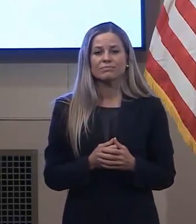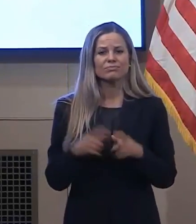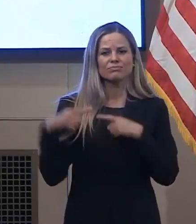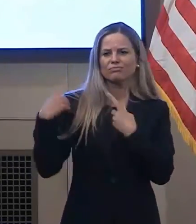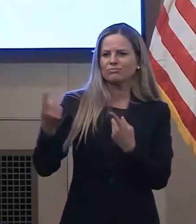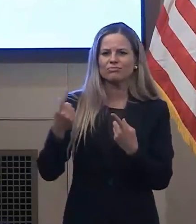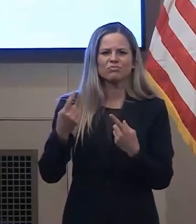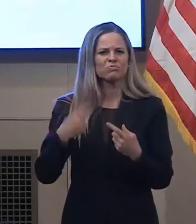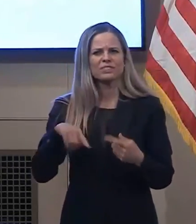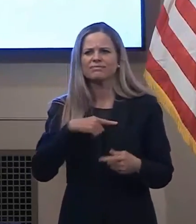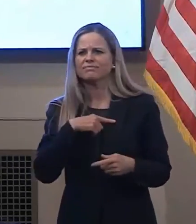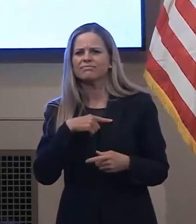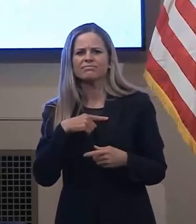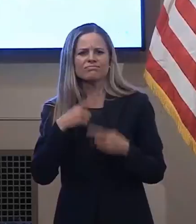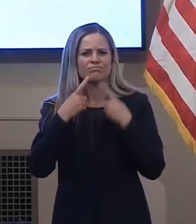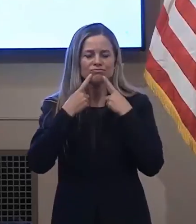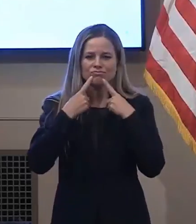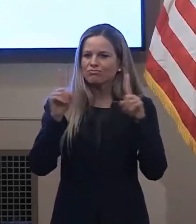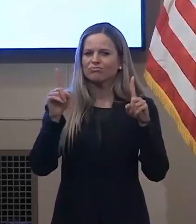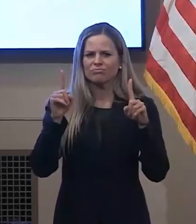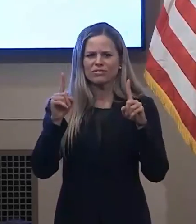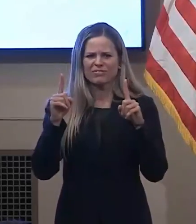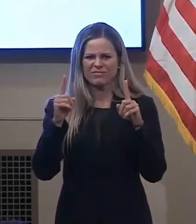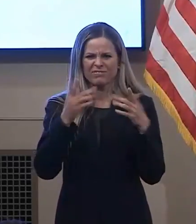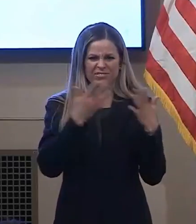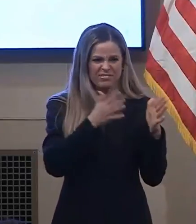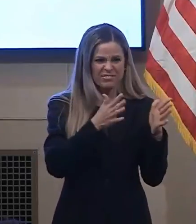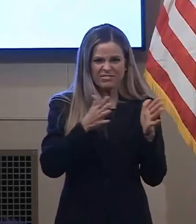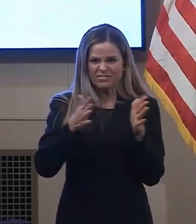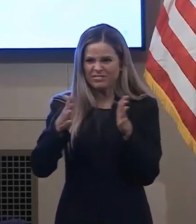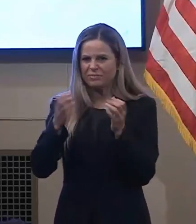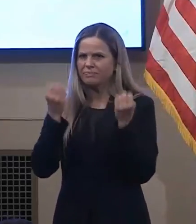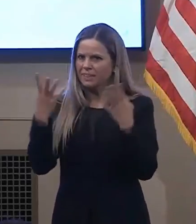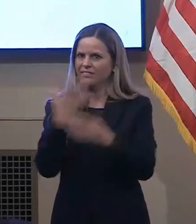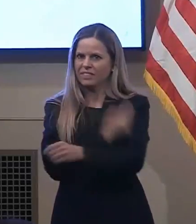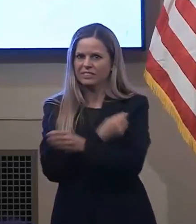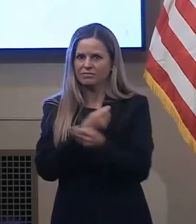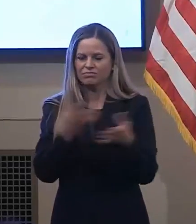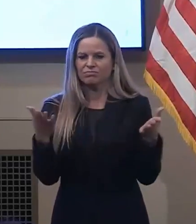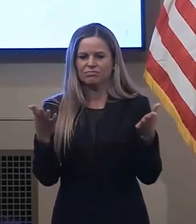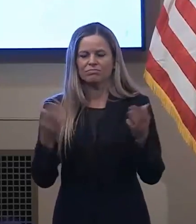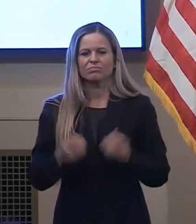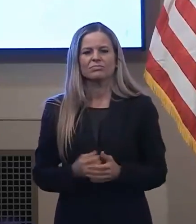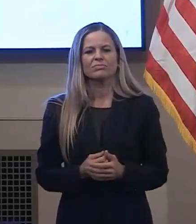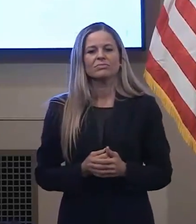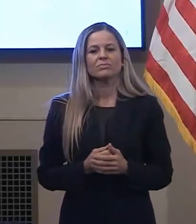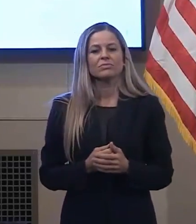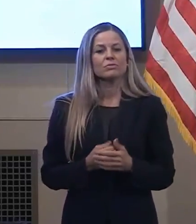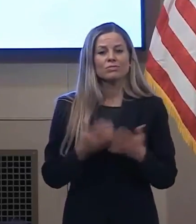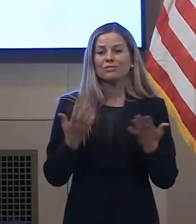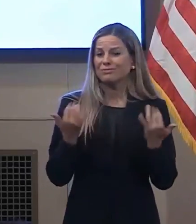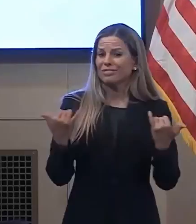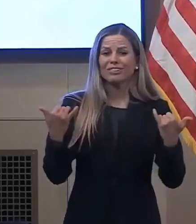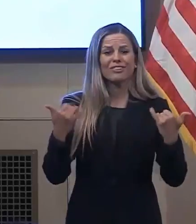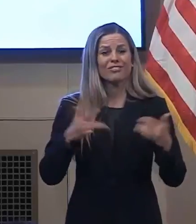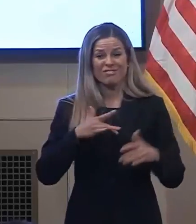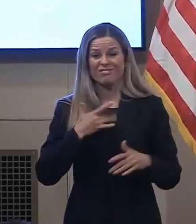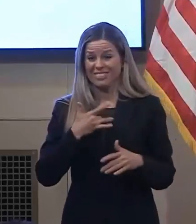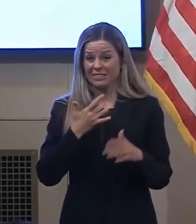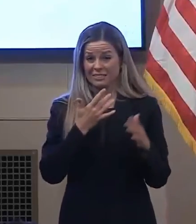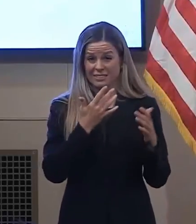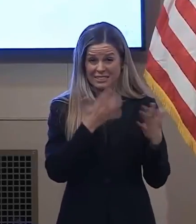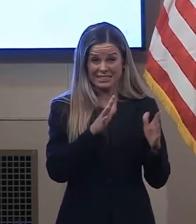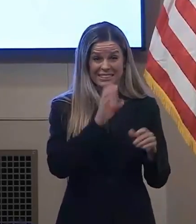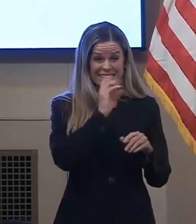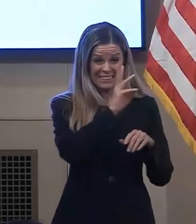in vaccinating Oklahomans over 65. We feel it is the right time to begin vaccinating more of our at-risk population.